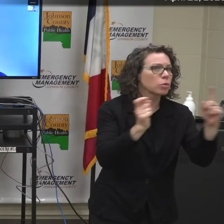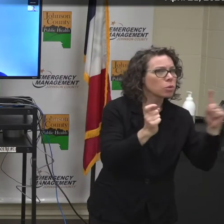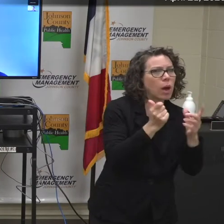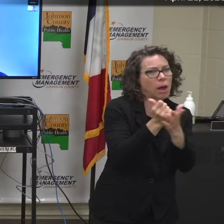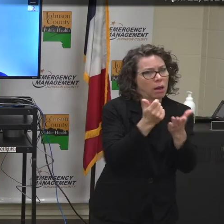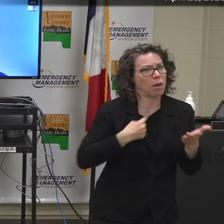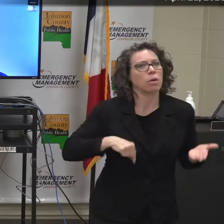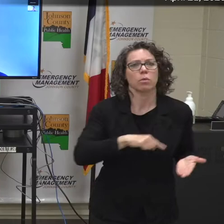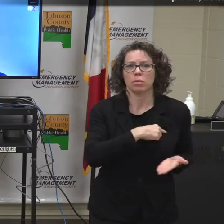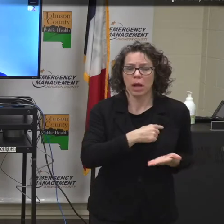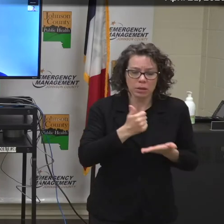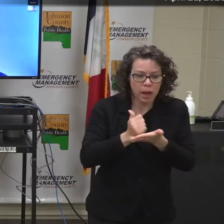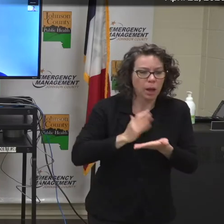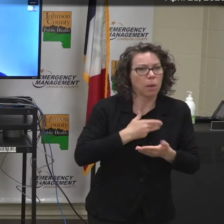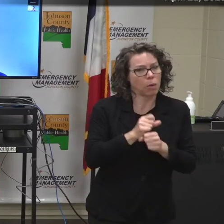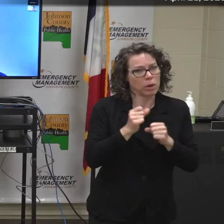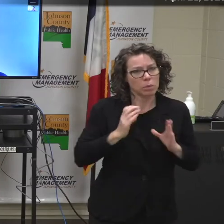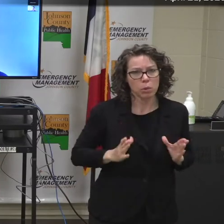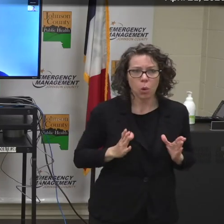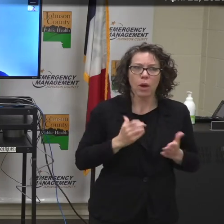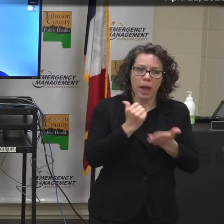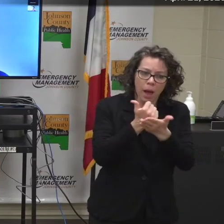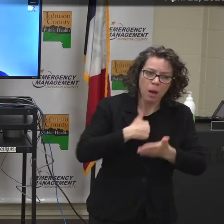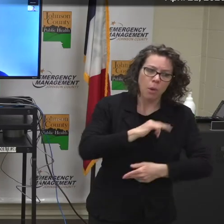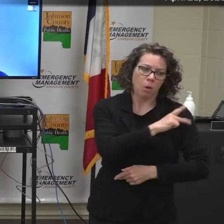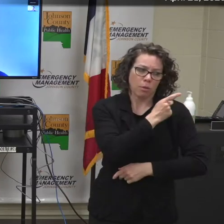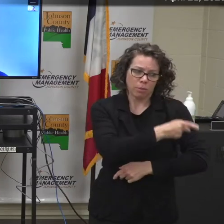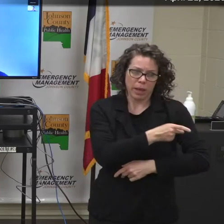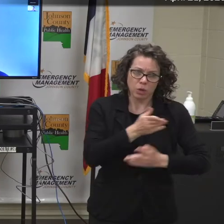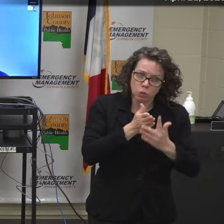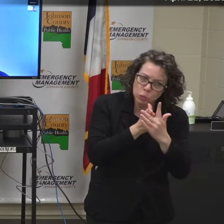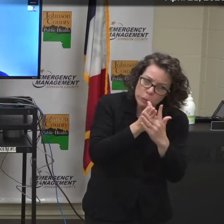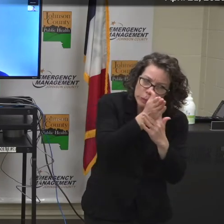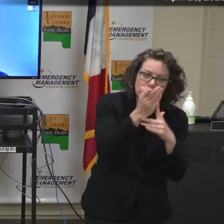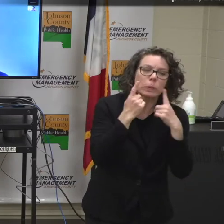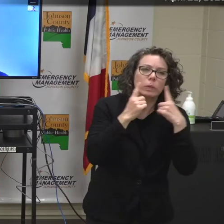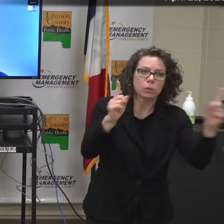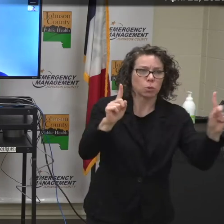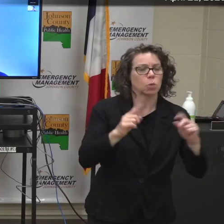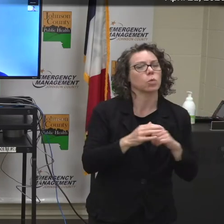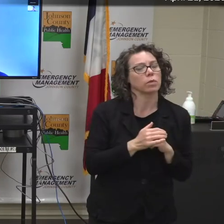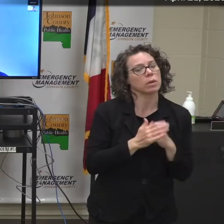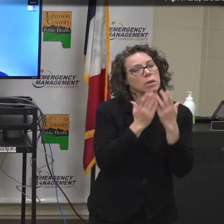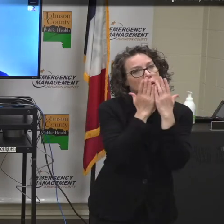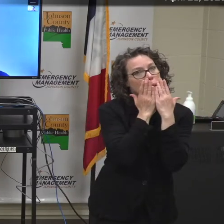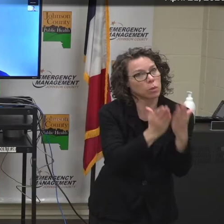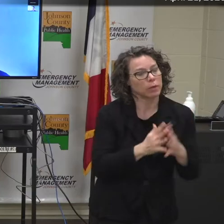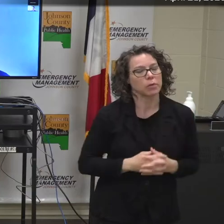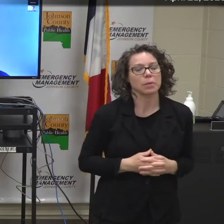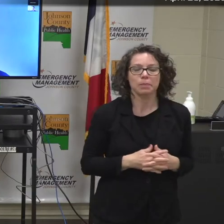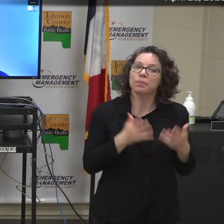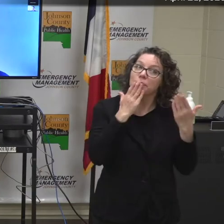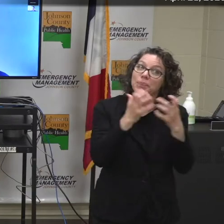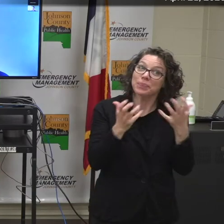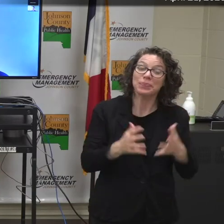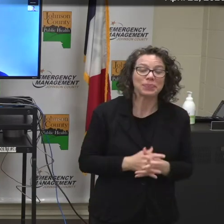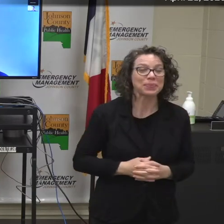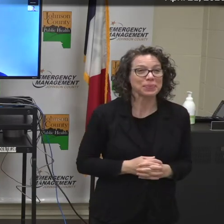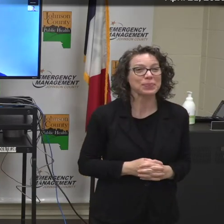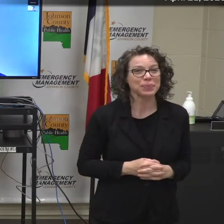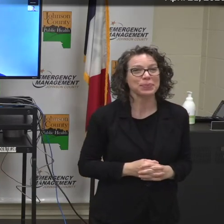us and our employees and our patients to get through this outbreak. We are so grateful. Thanks so much.